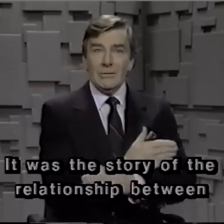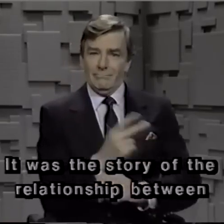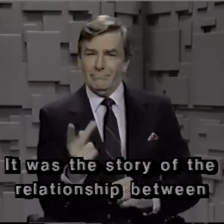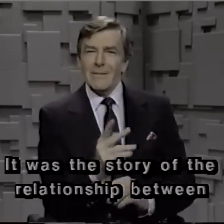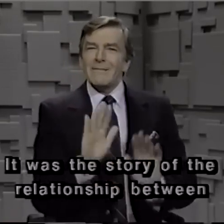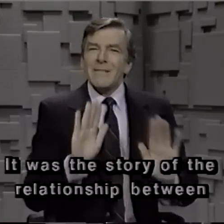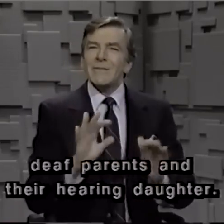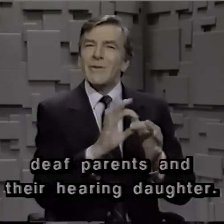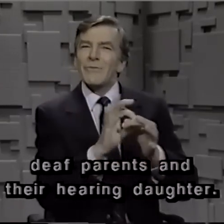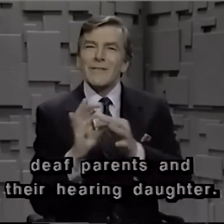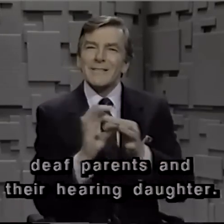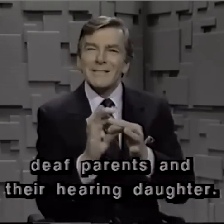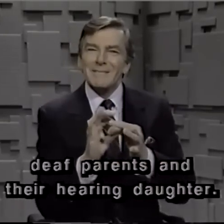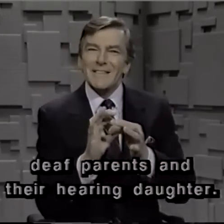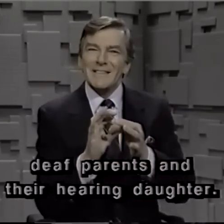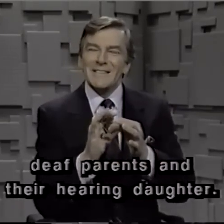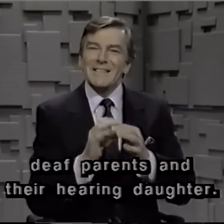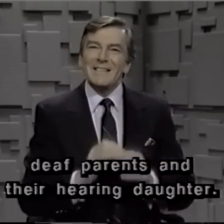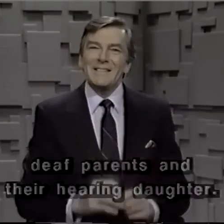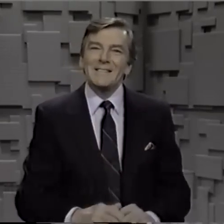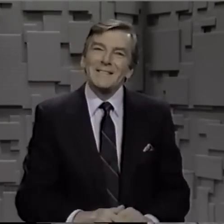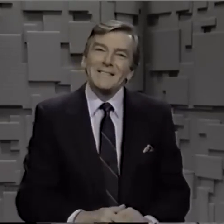between deaf parents and their hearing daughter.